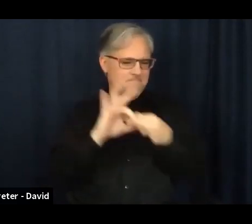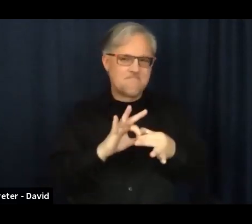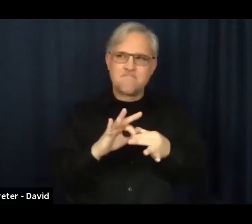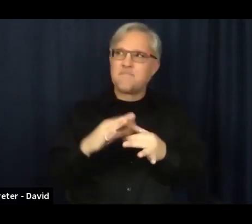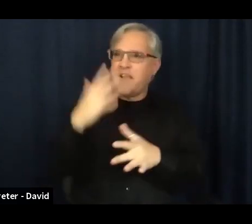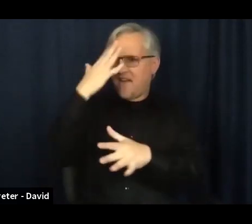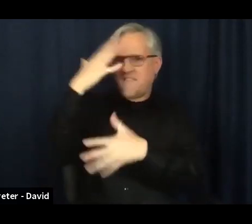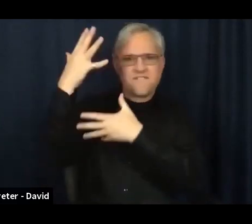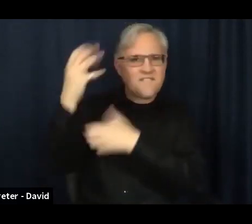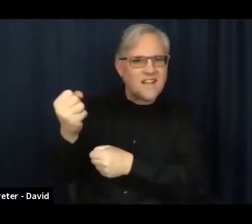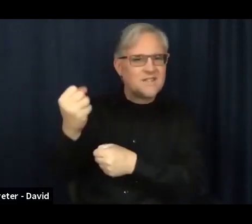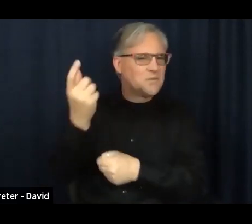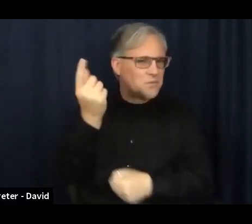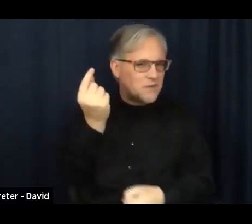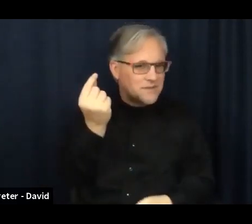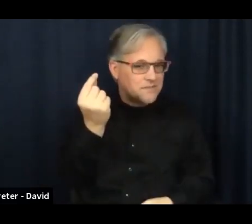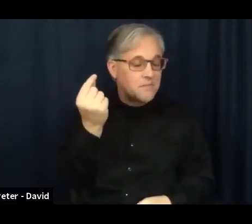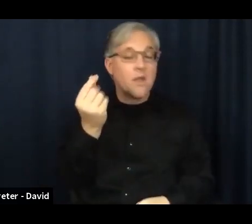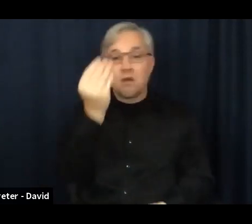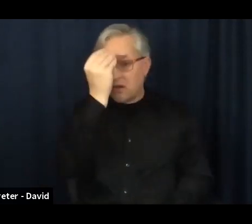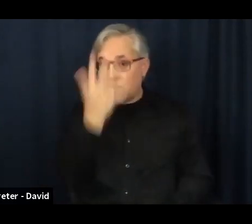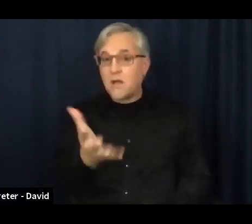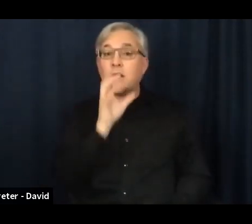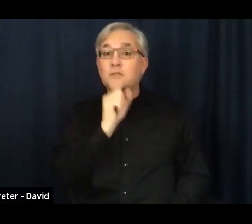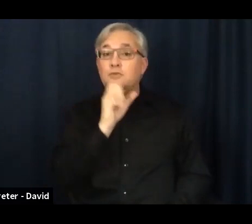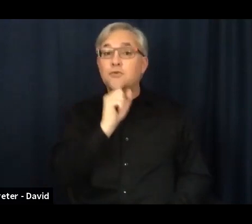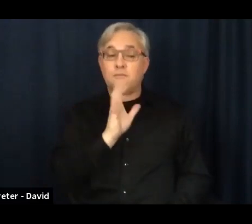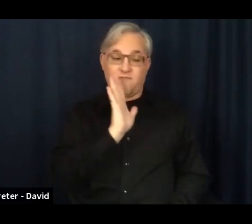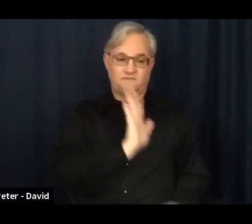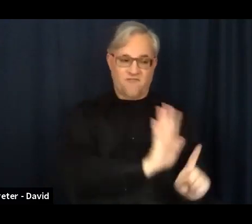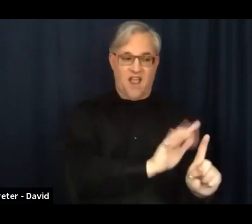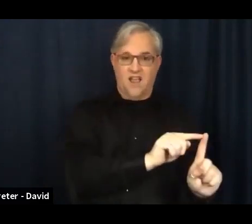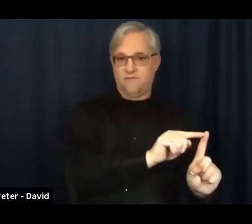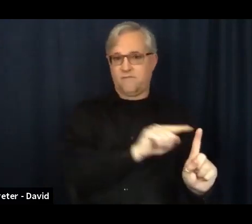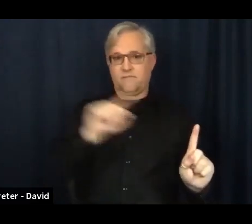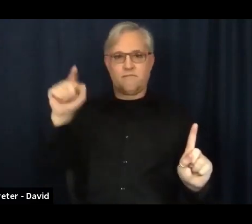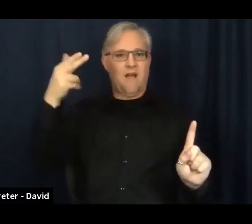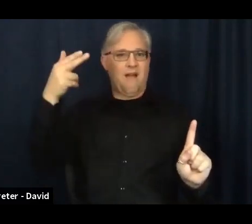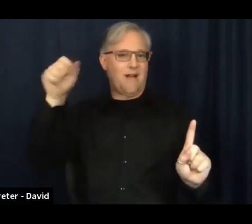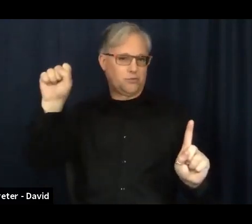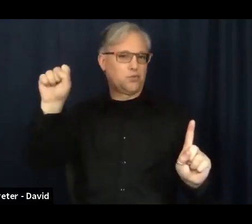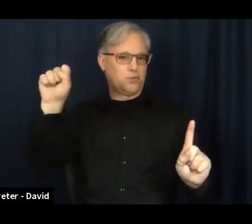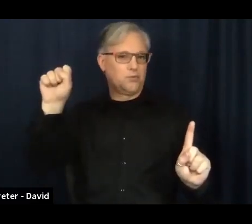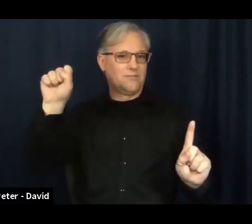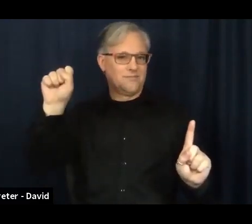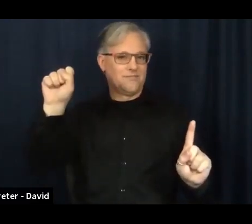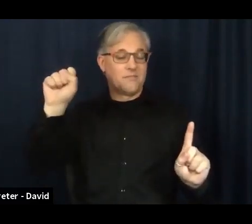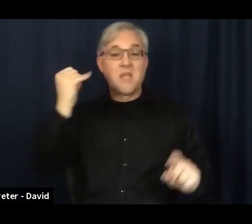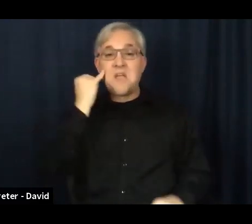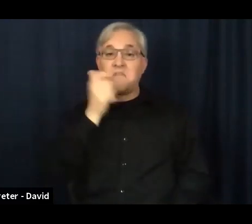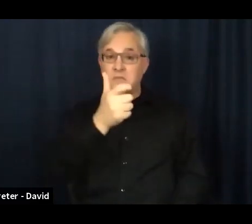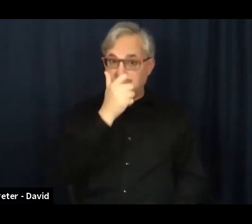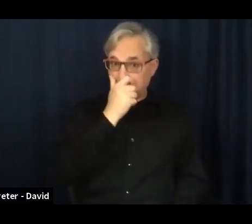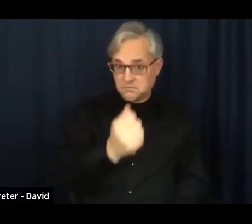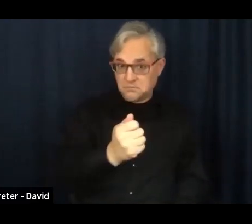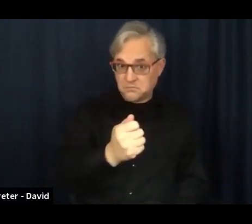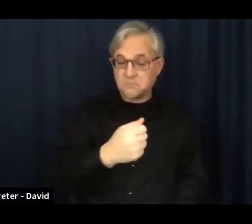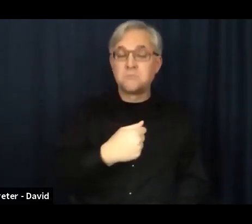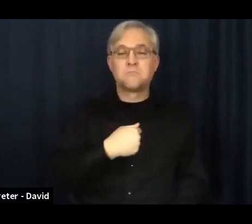kids ages five through high school. So if you're interested in that, I'll have a link posted on